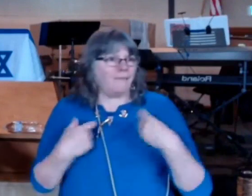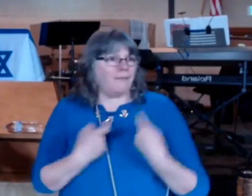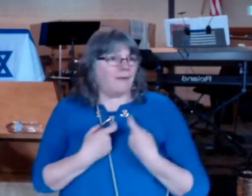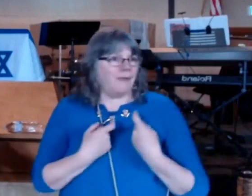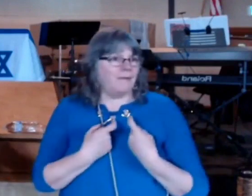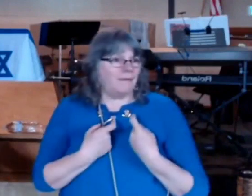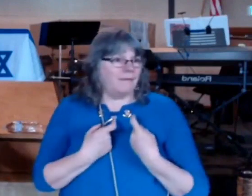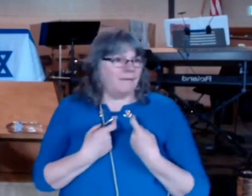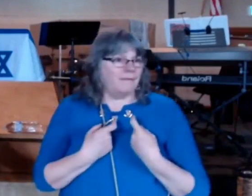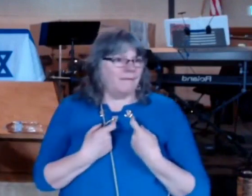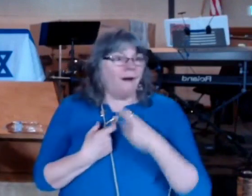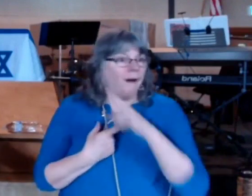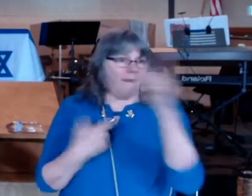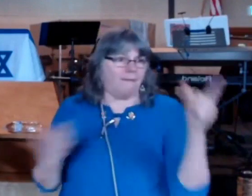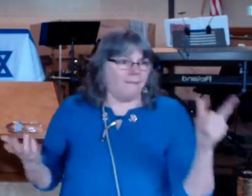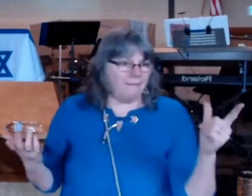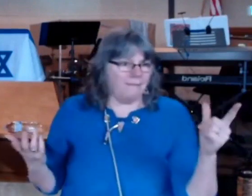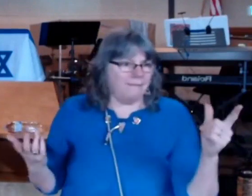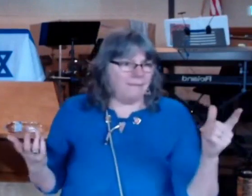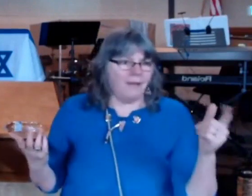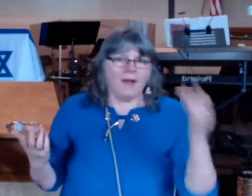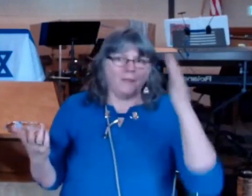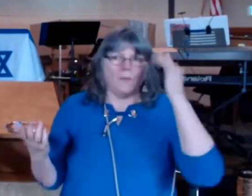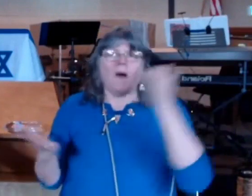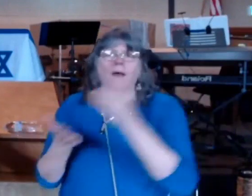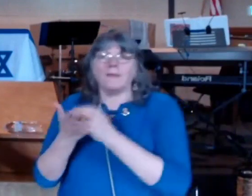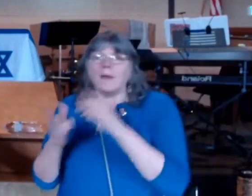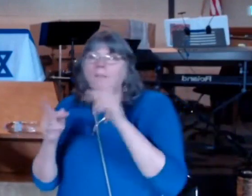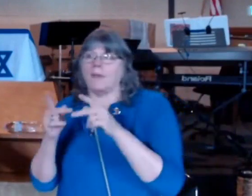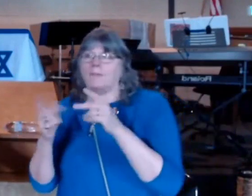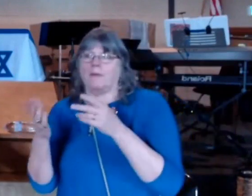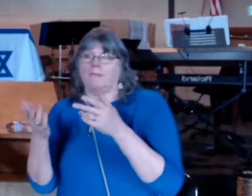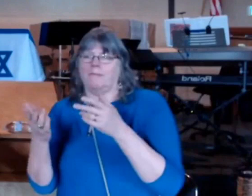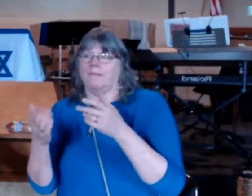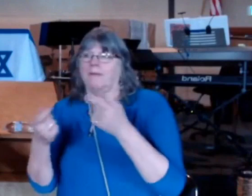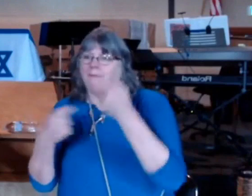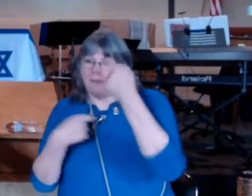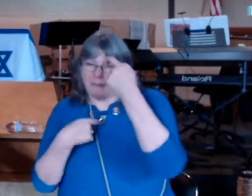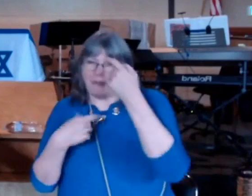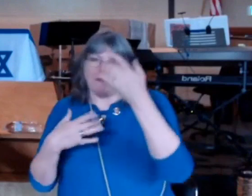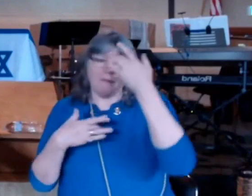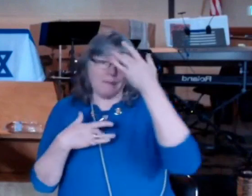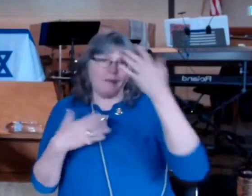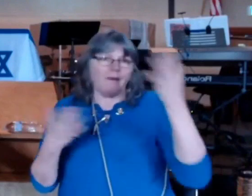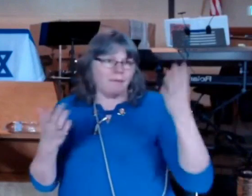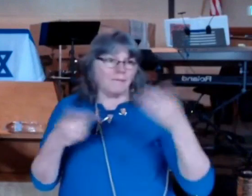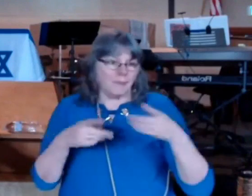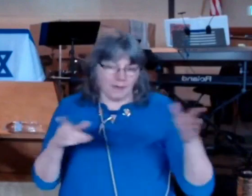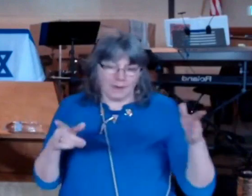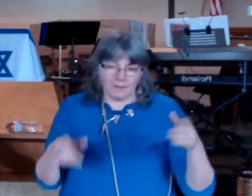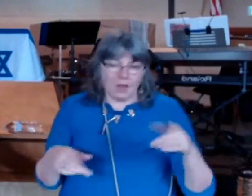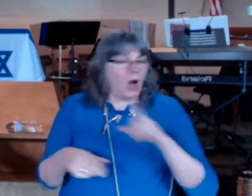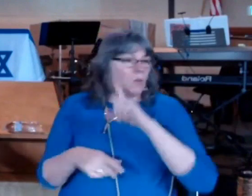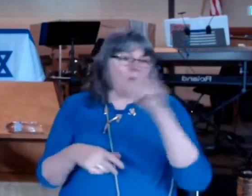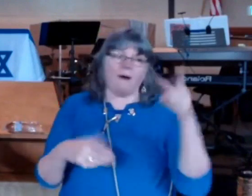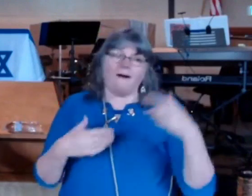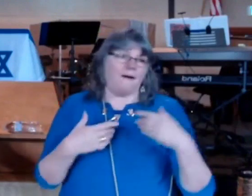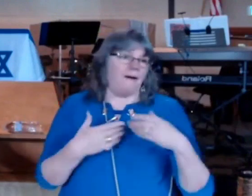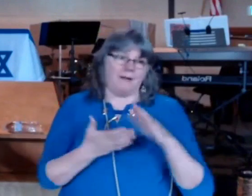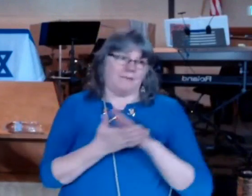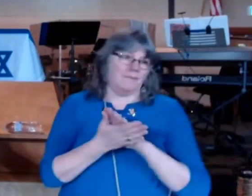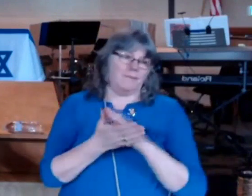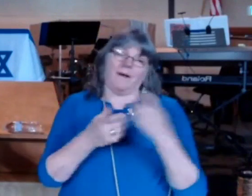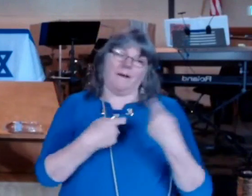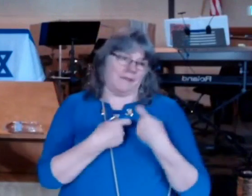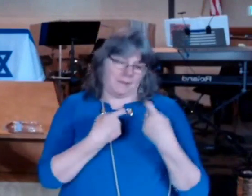acknowledged they felt seen by the Lord because somebody took the time to pray a sincere prayer